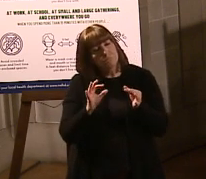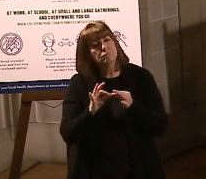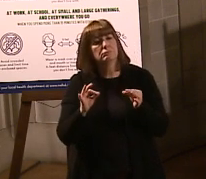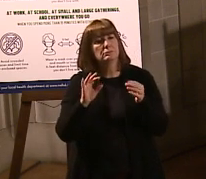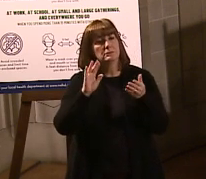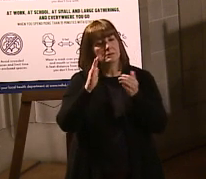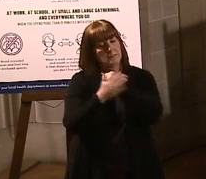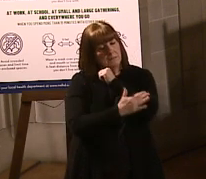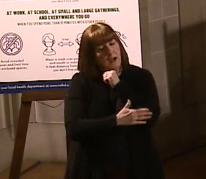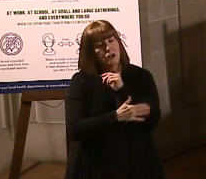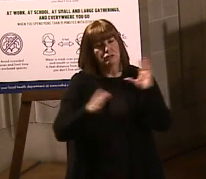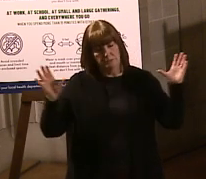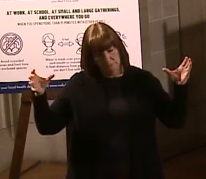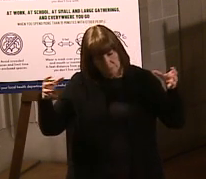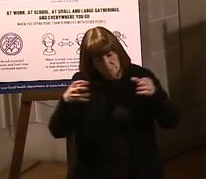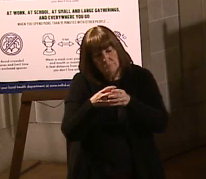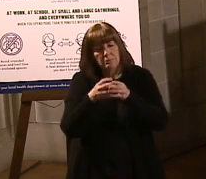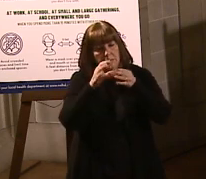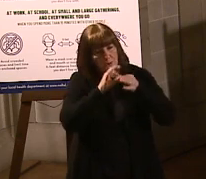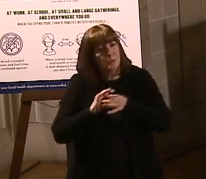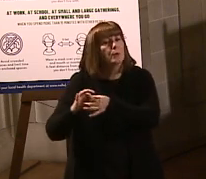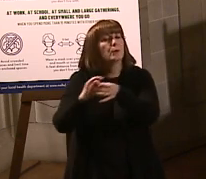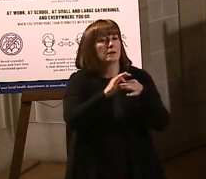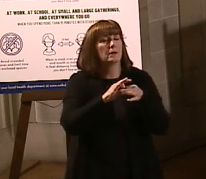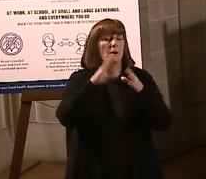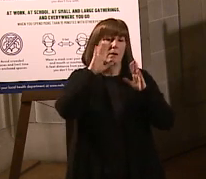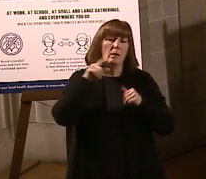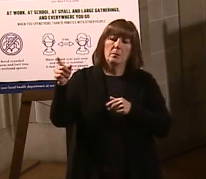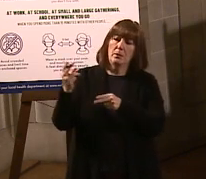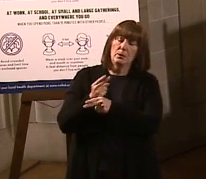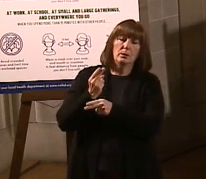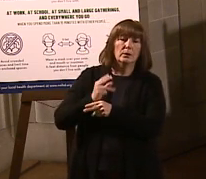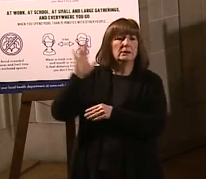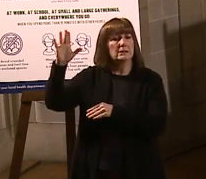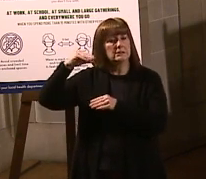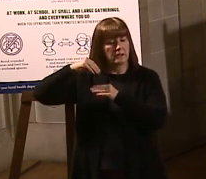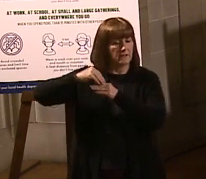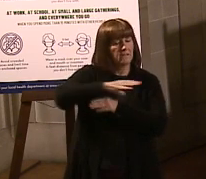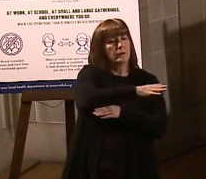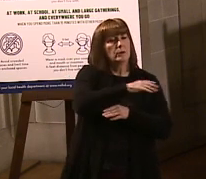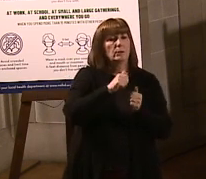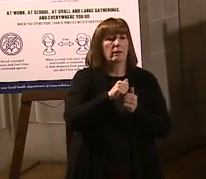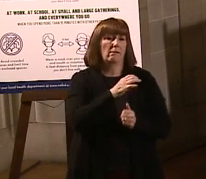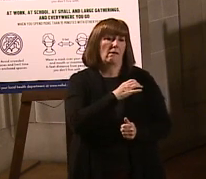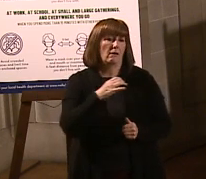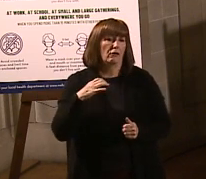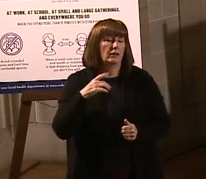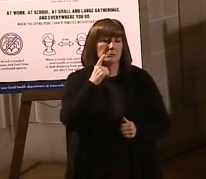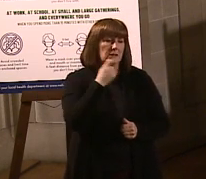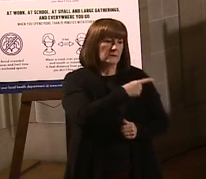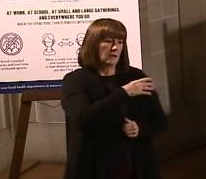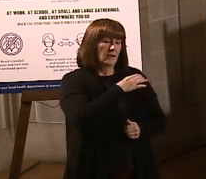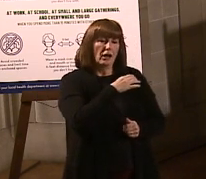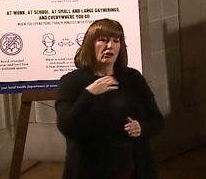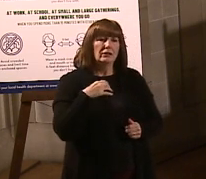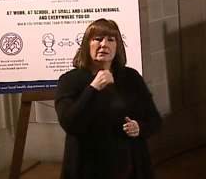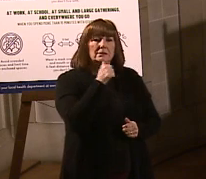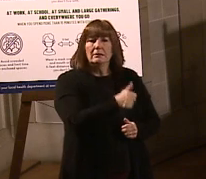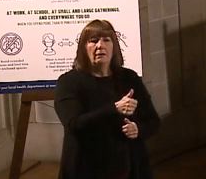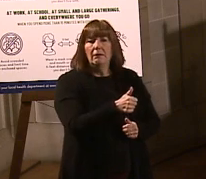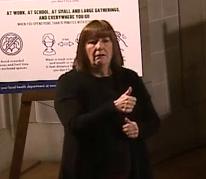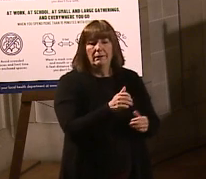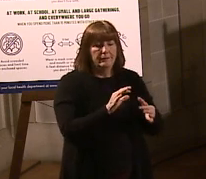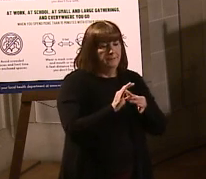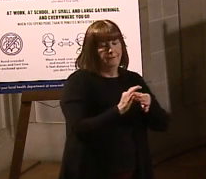and unity. And I hope that he uses his influence with the Congress because they're not going that direction with, you know,